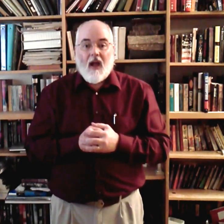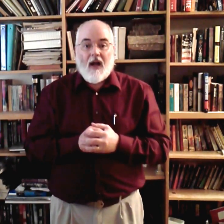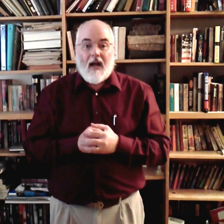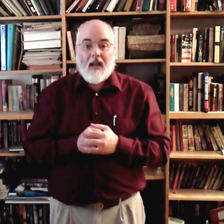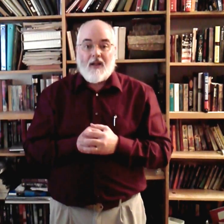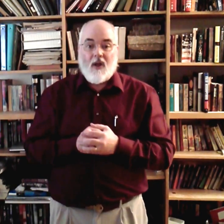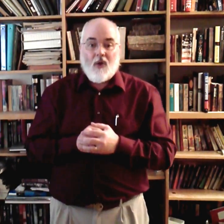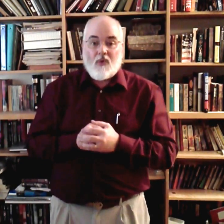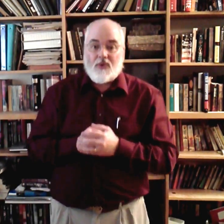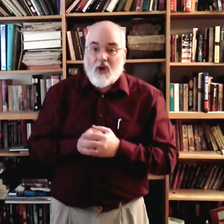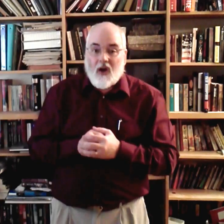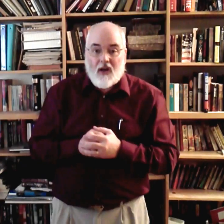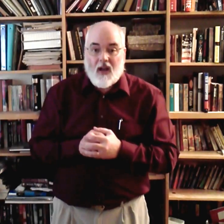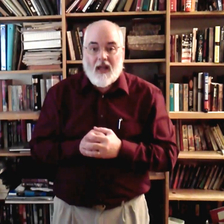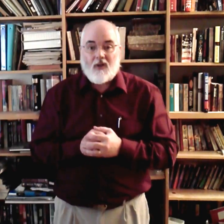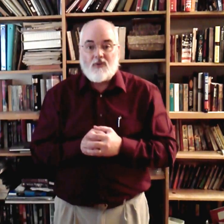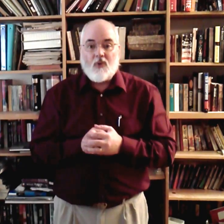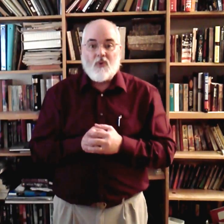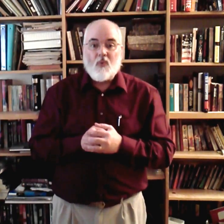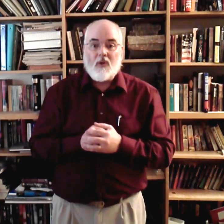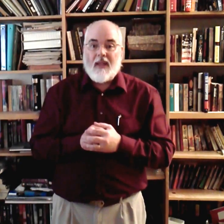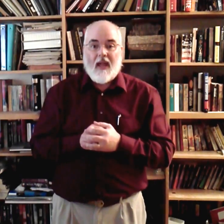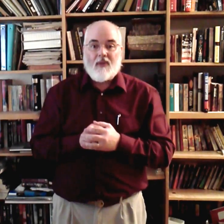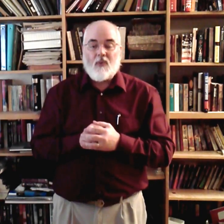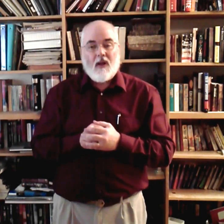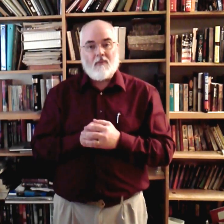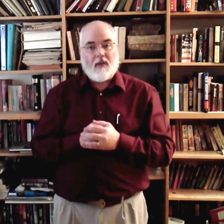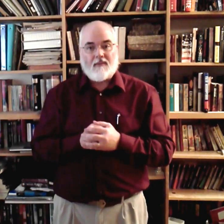I know dark clouds will gather around me.